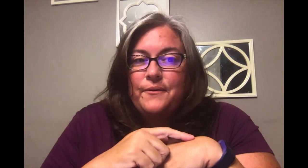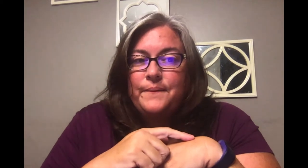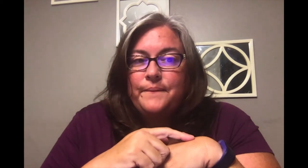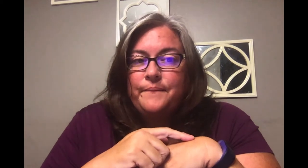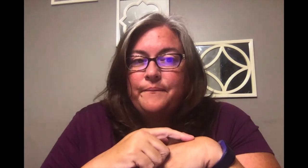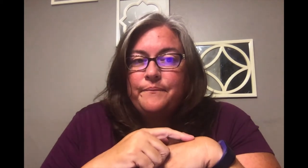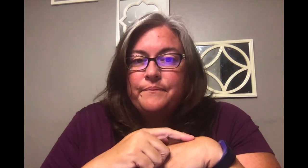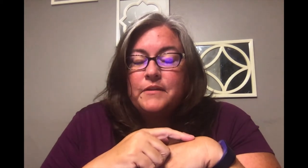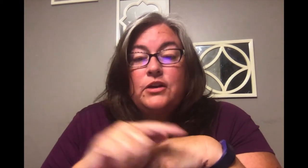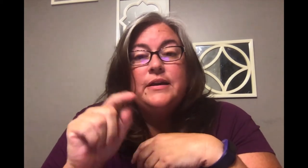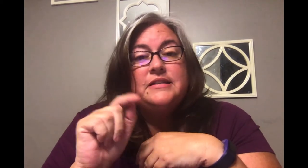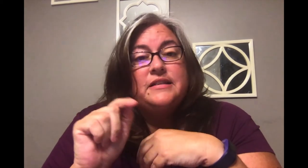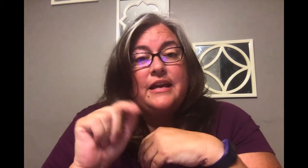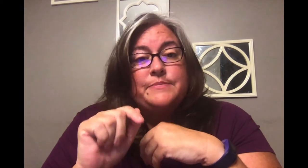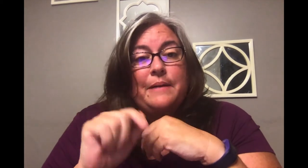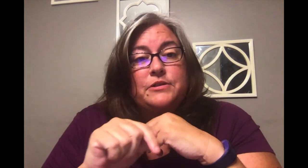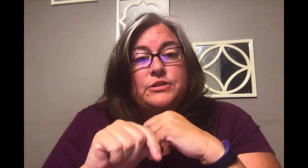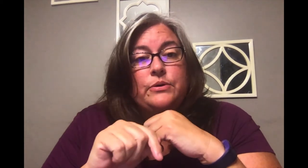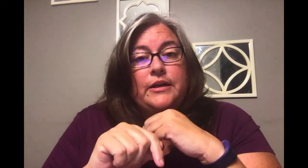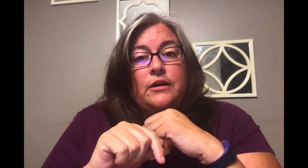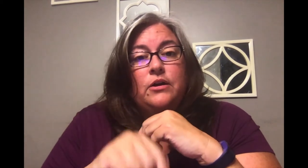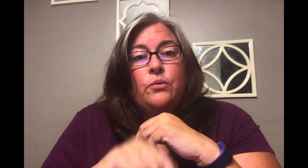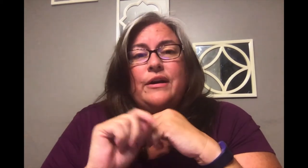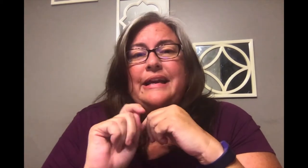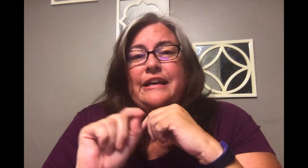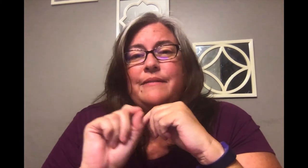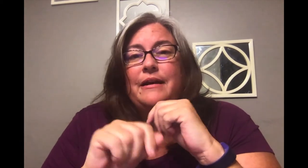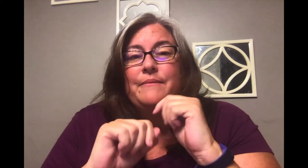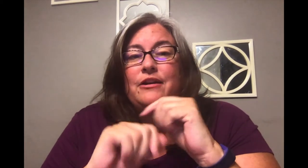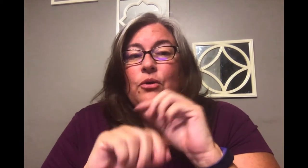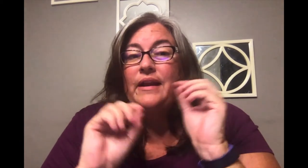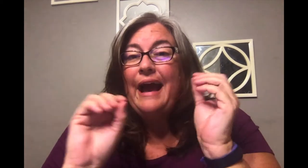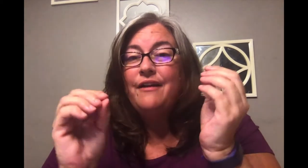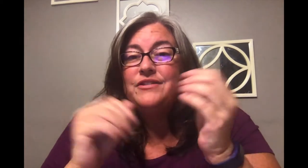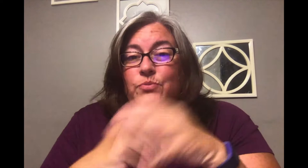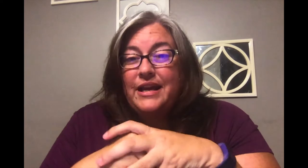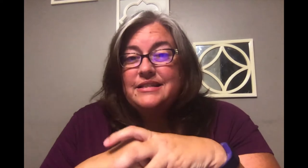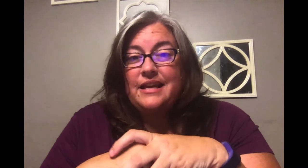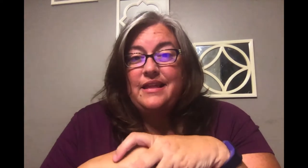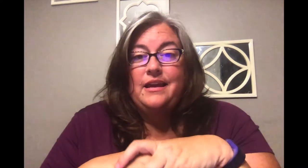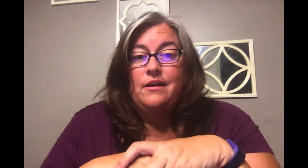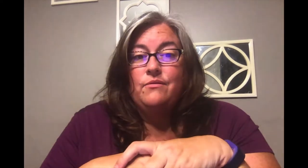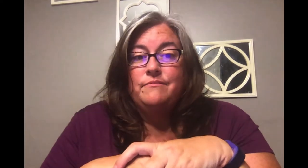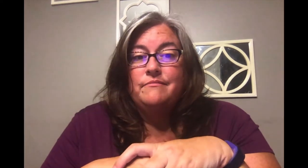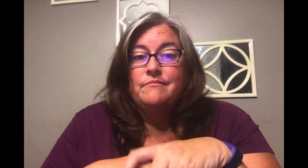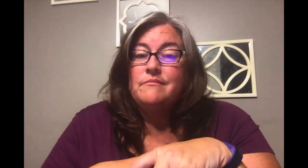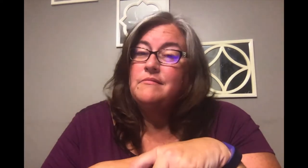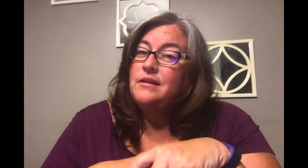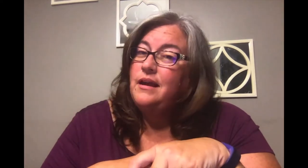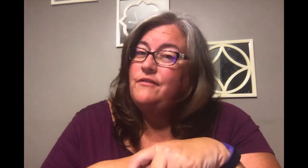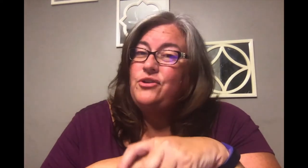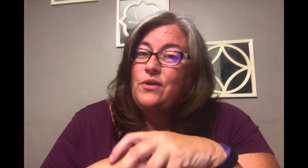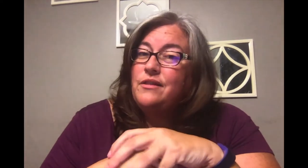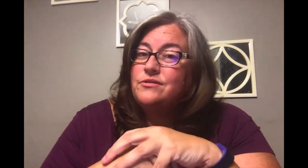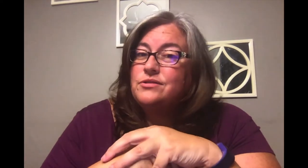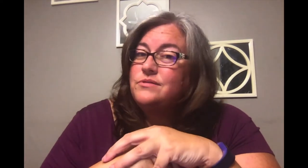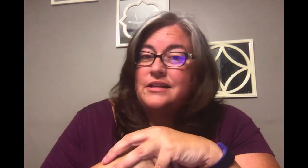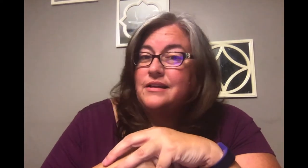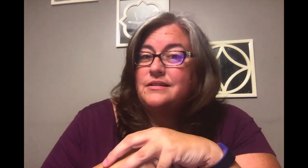you know what in today's bible story we're going to hear about a man who went out of his way to say thank you and a few others who didn't